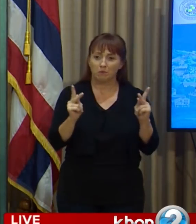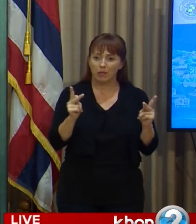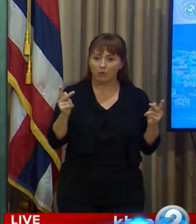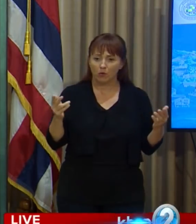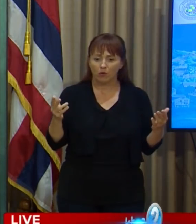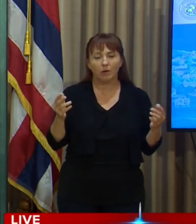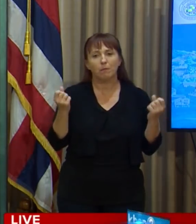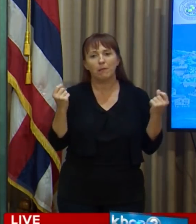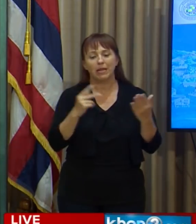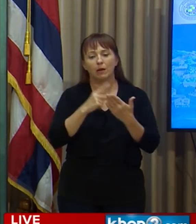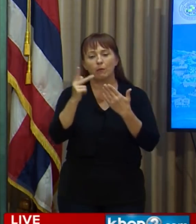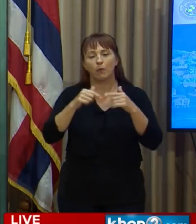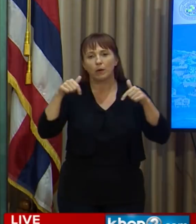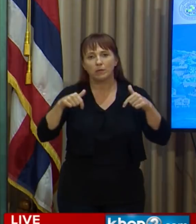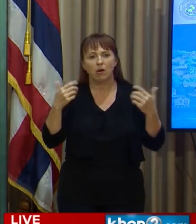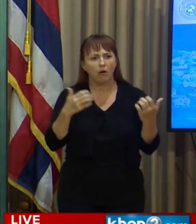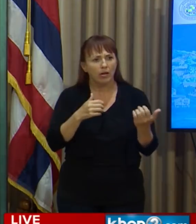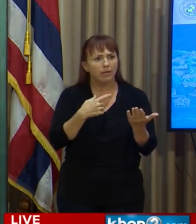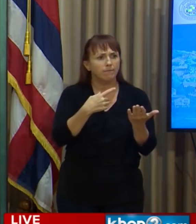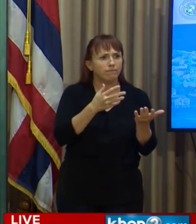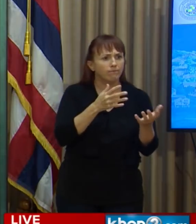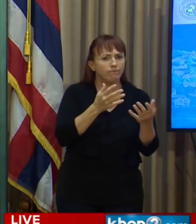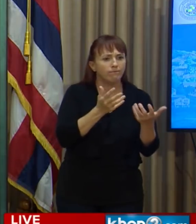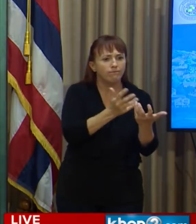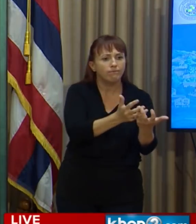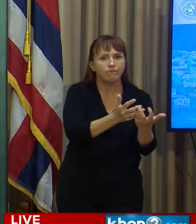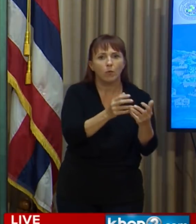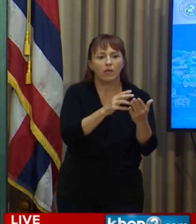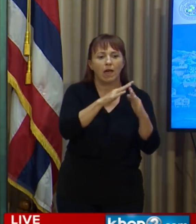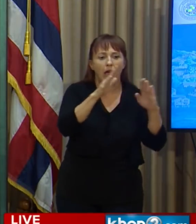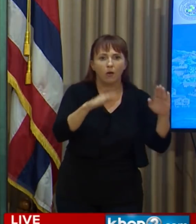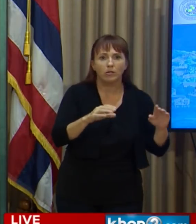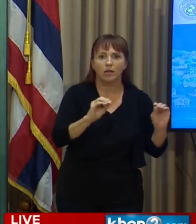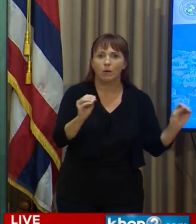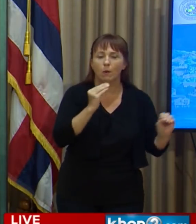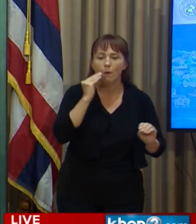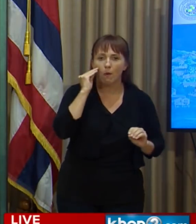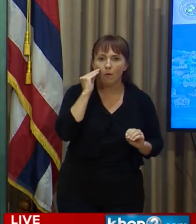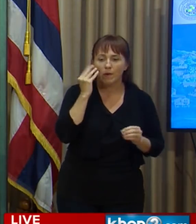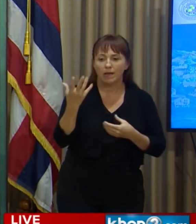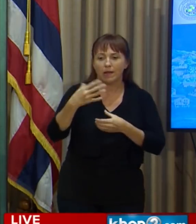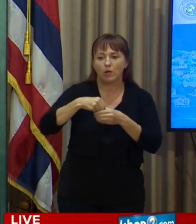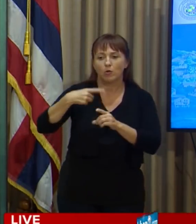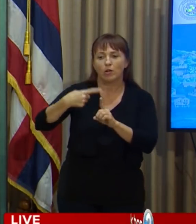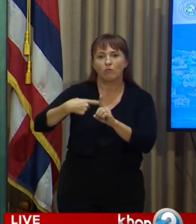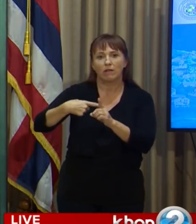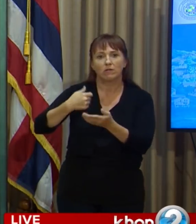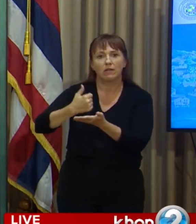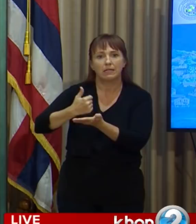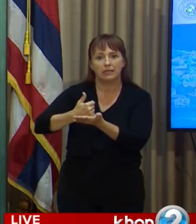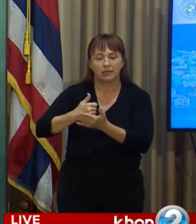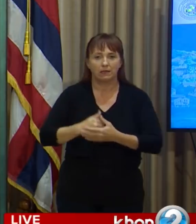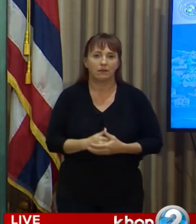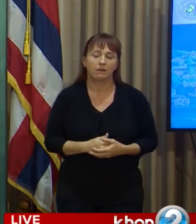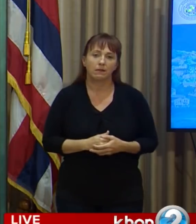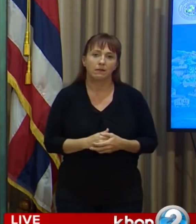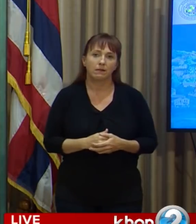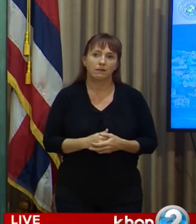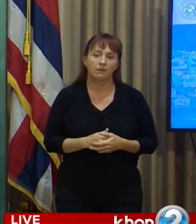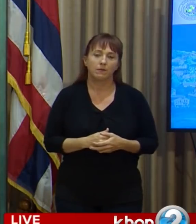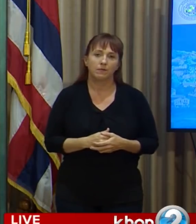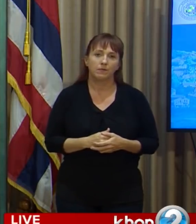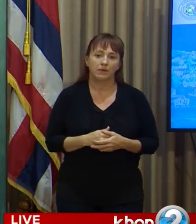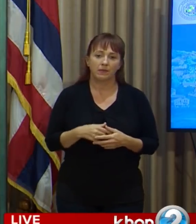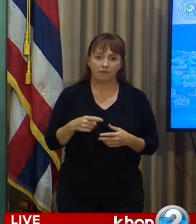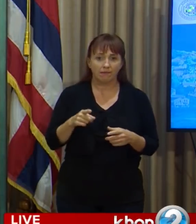programs address housing and homelessness, including rental assistance. This